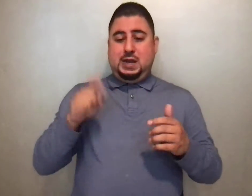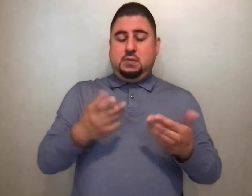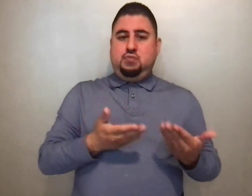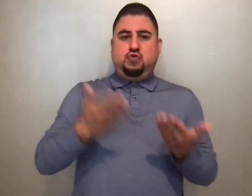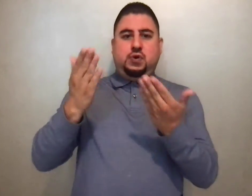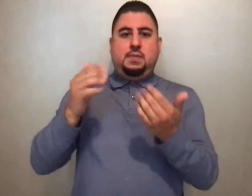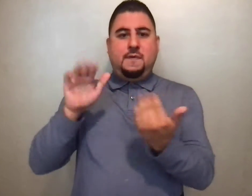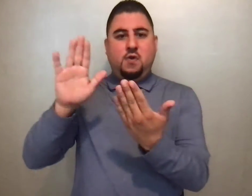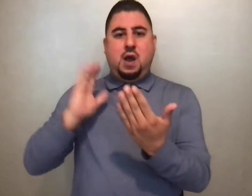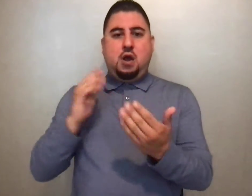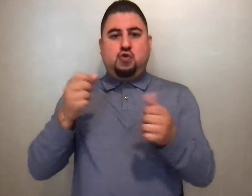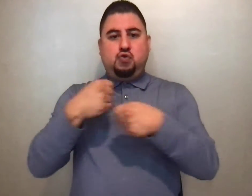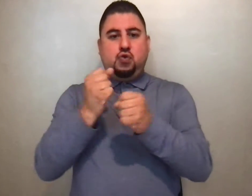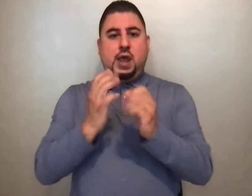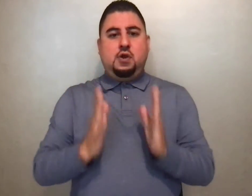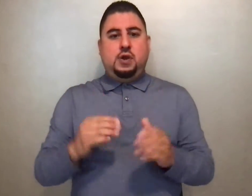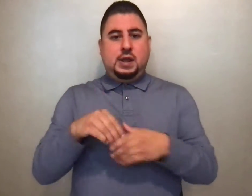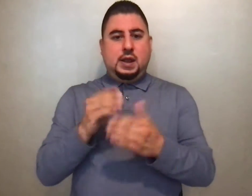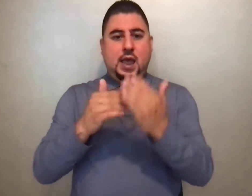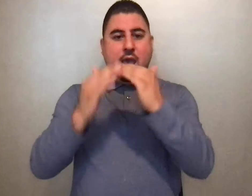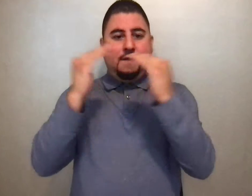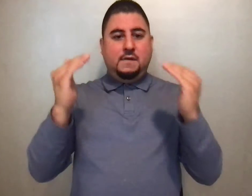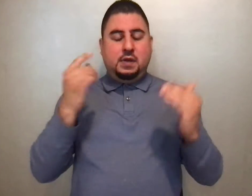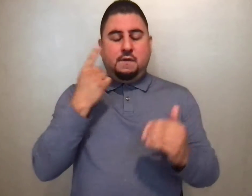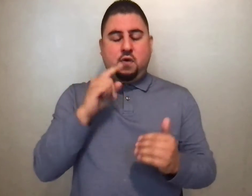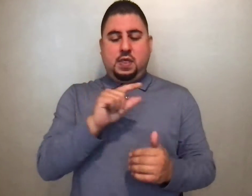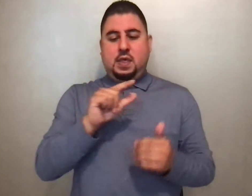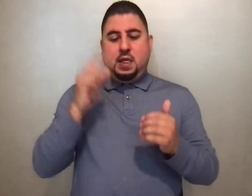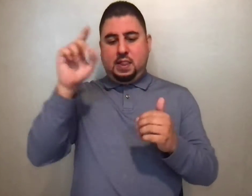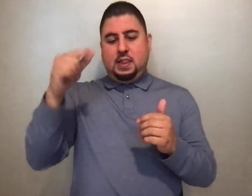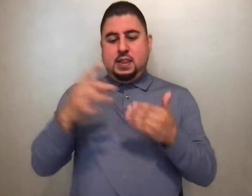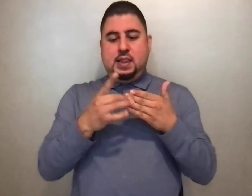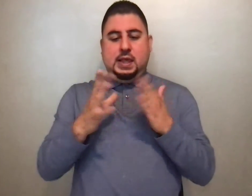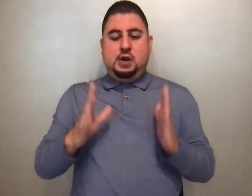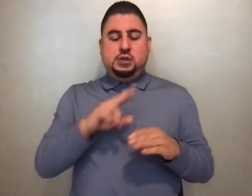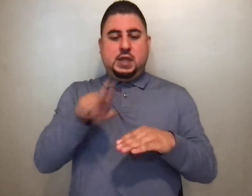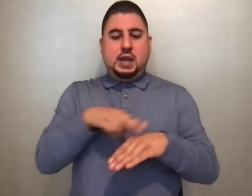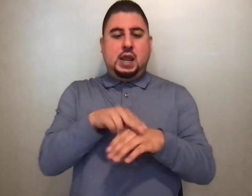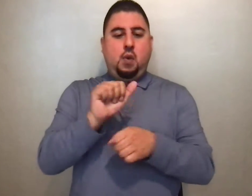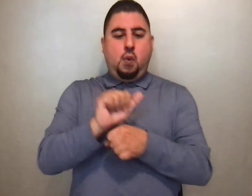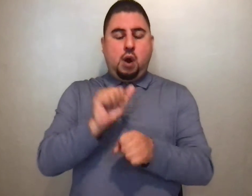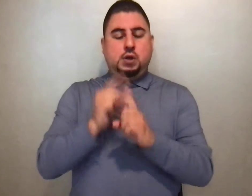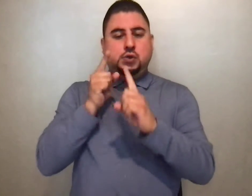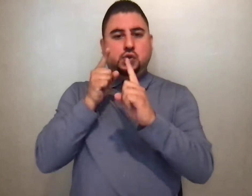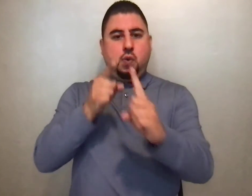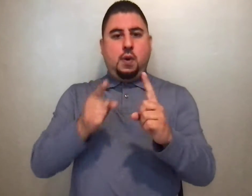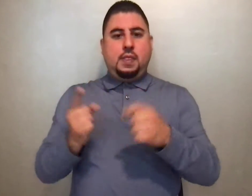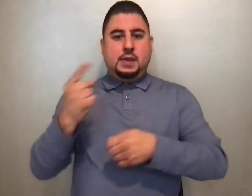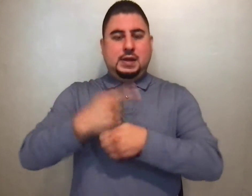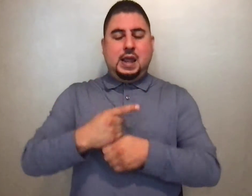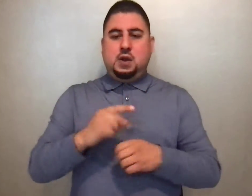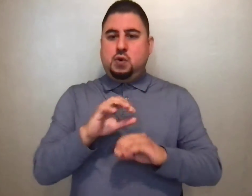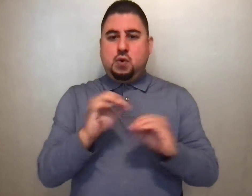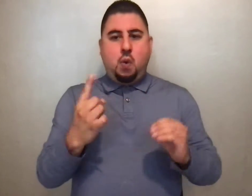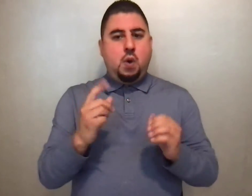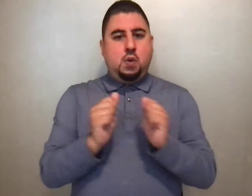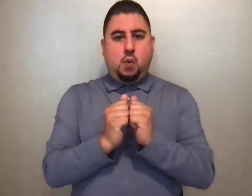in heaven. For the leaders of our nation, that they may work toward the day when no one will be without their daily